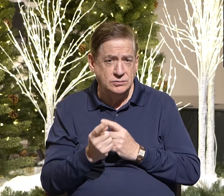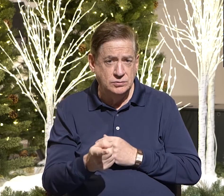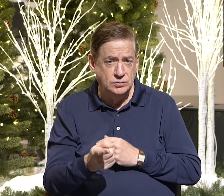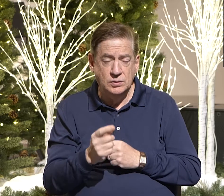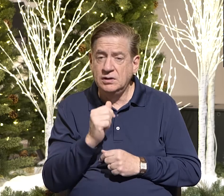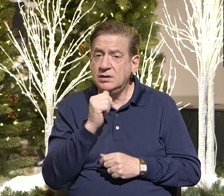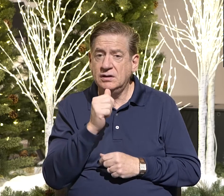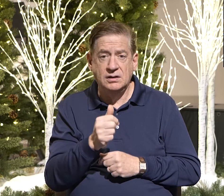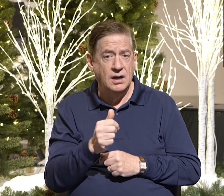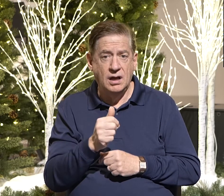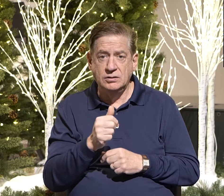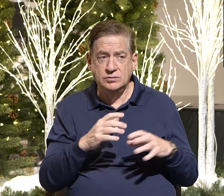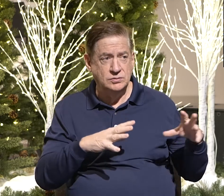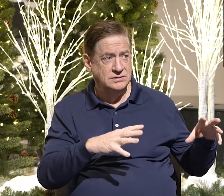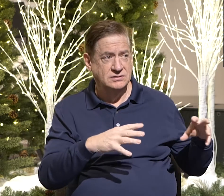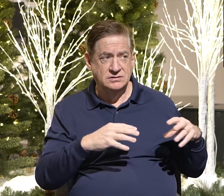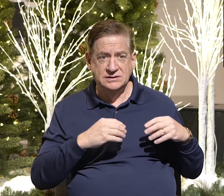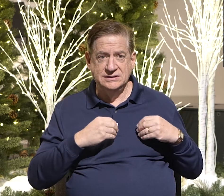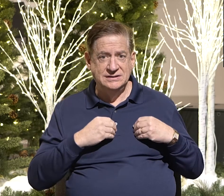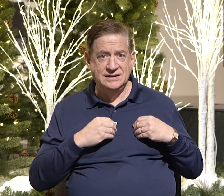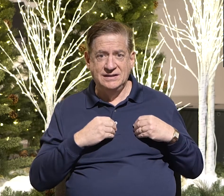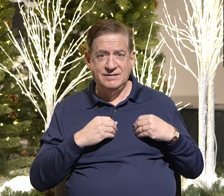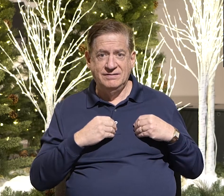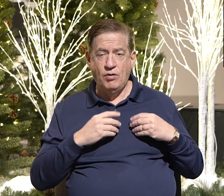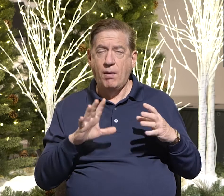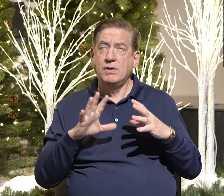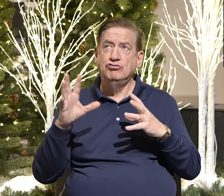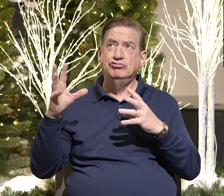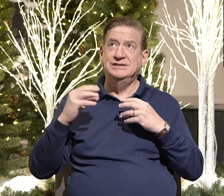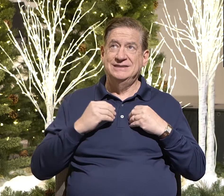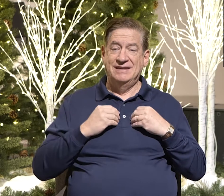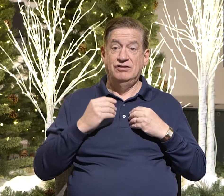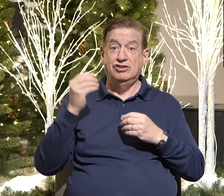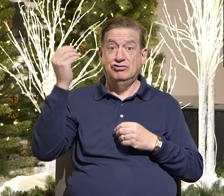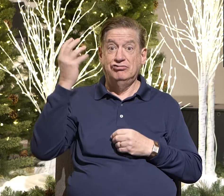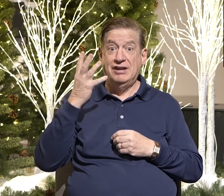not to receive the grace of God in vain.